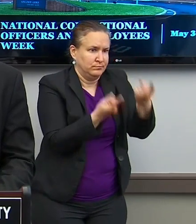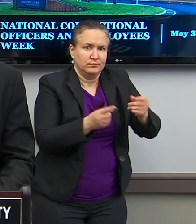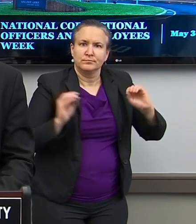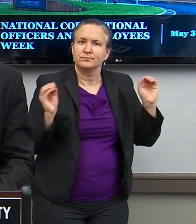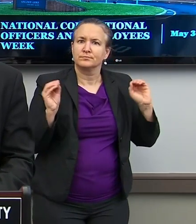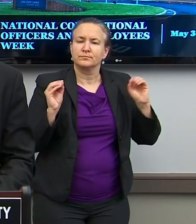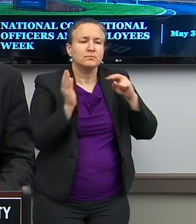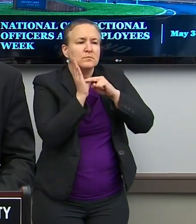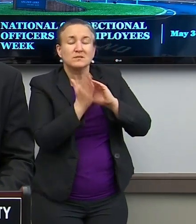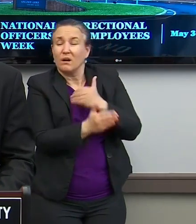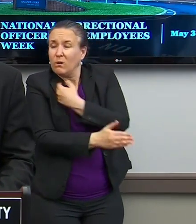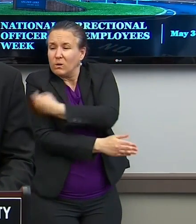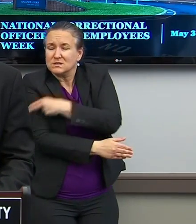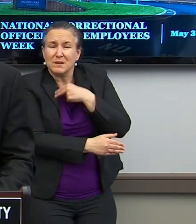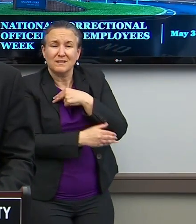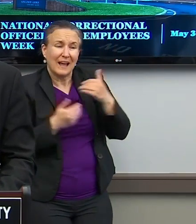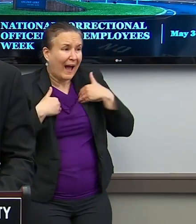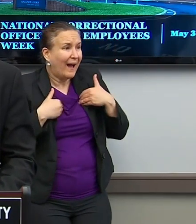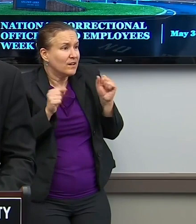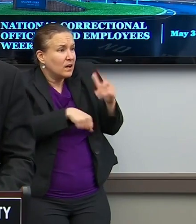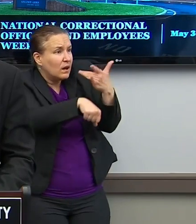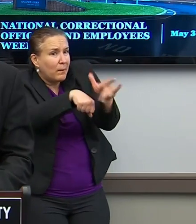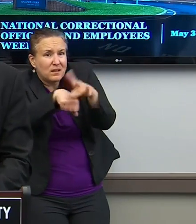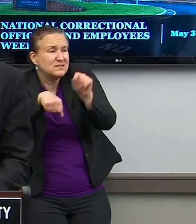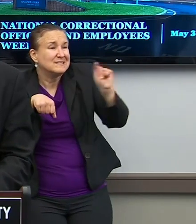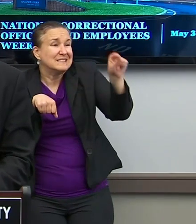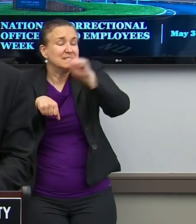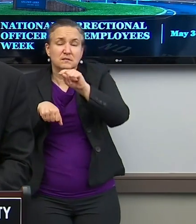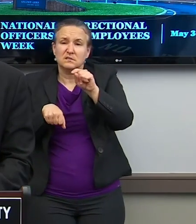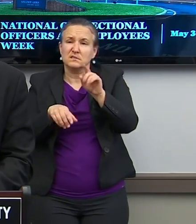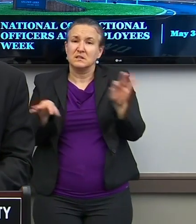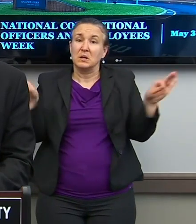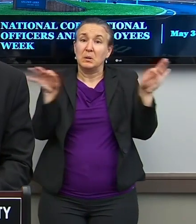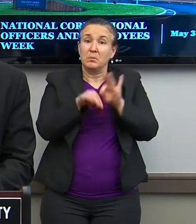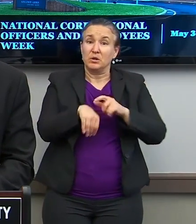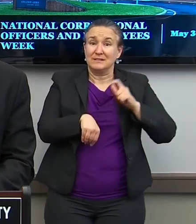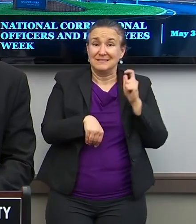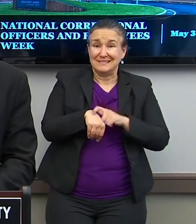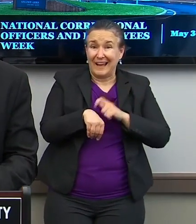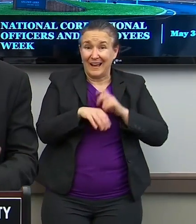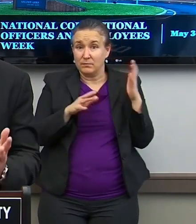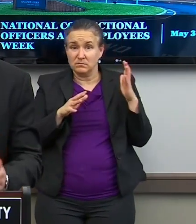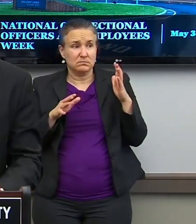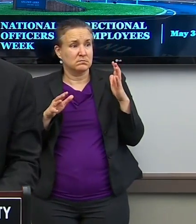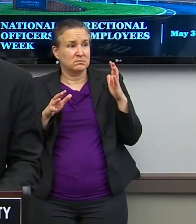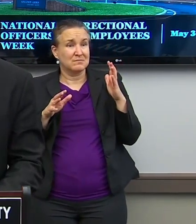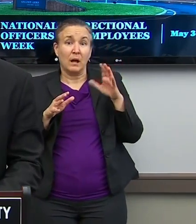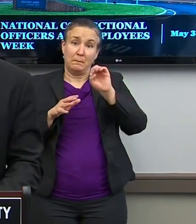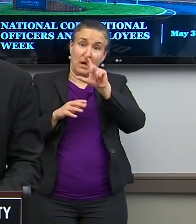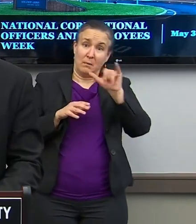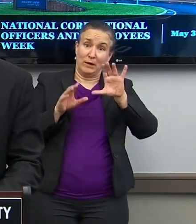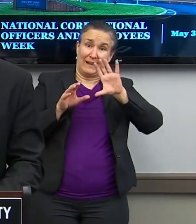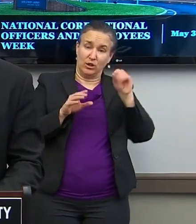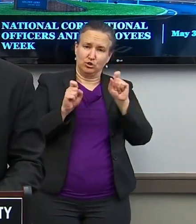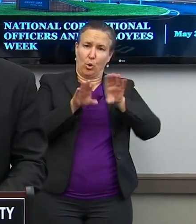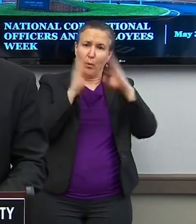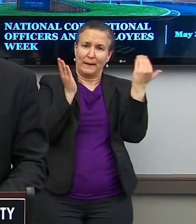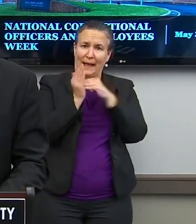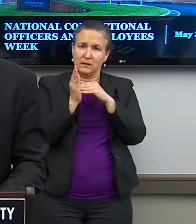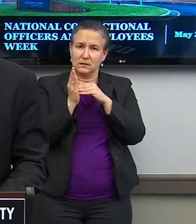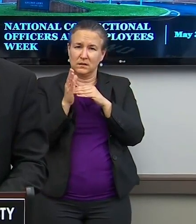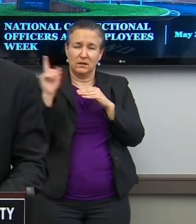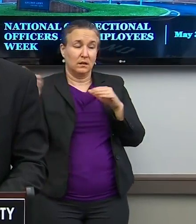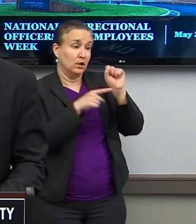our hospitals have capacity, and it's time that we take the necessary steps to reopen Montgomery County. The surge